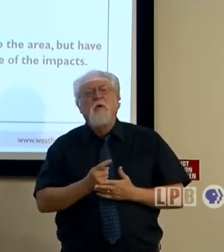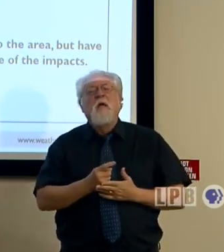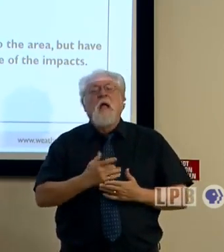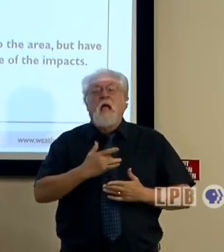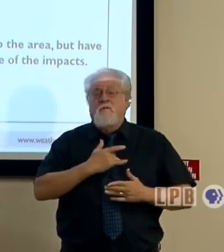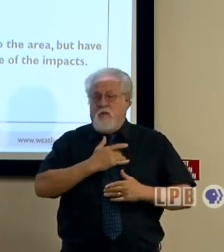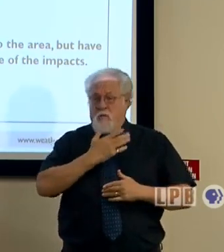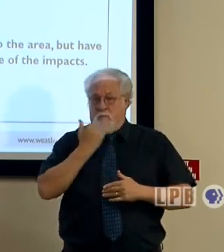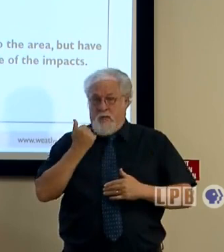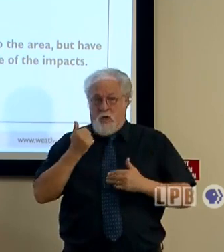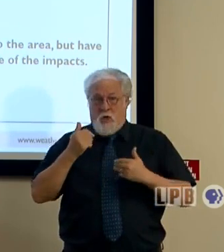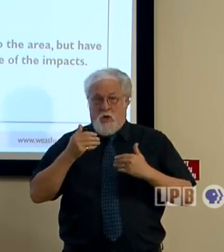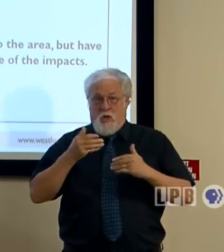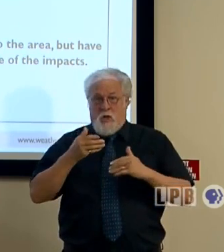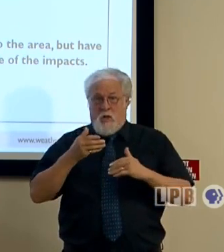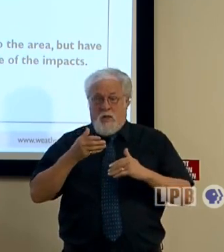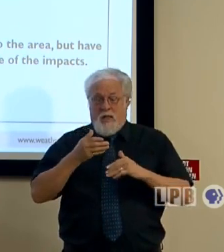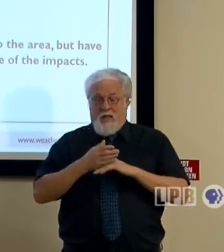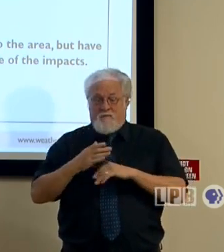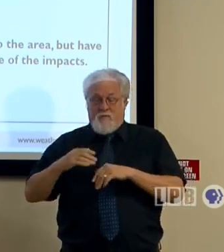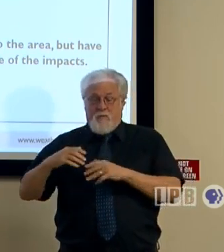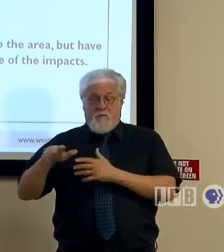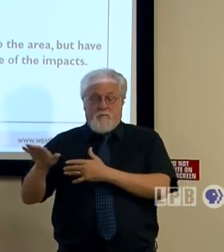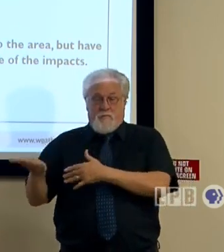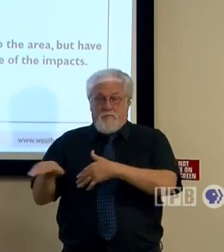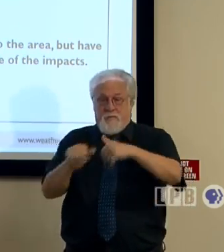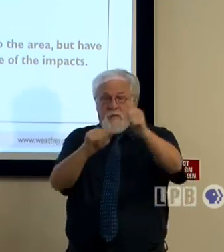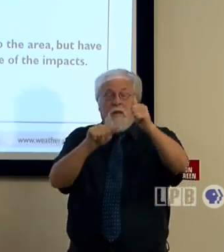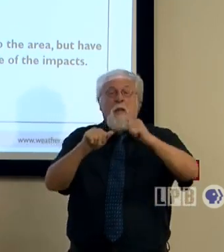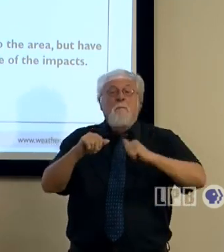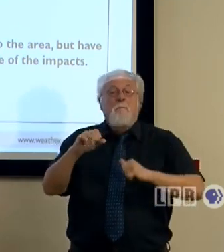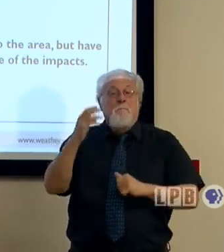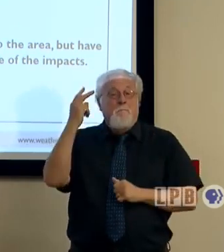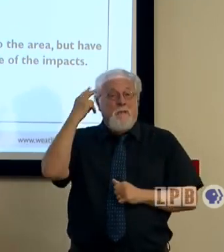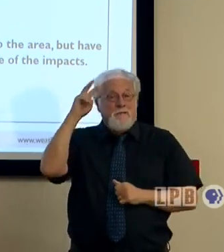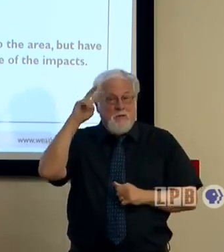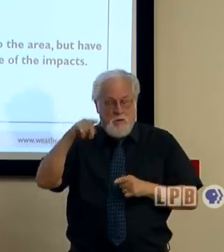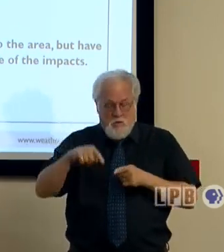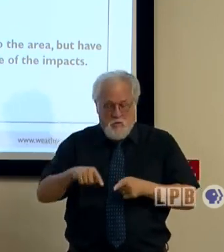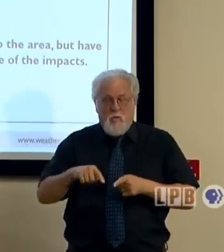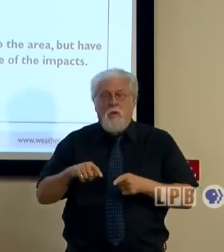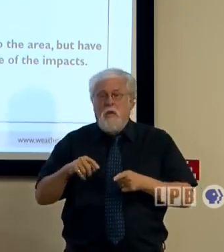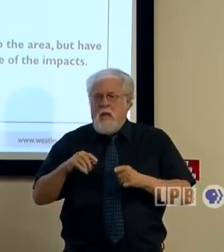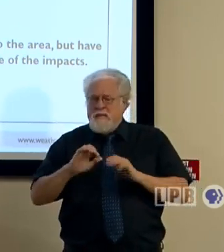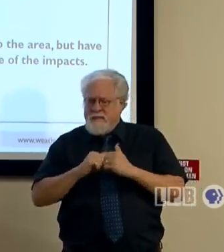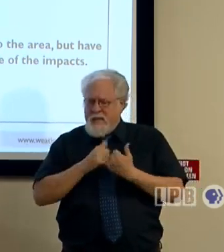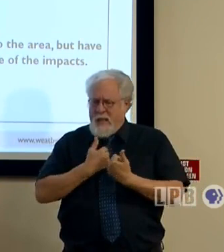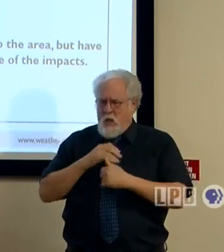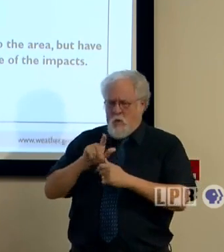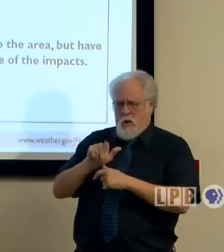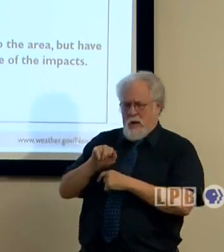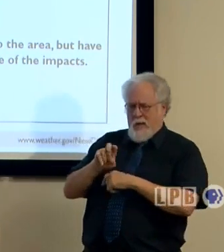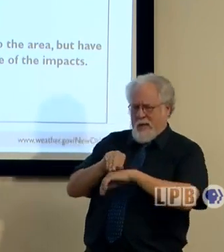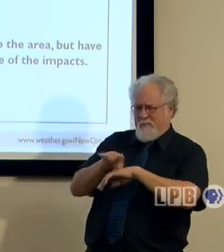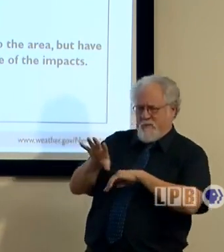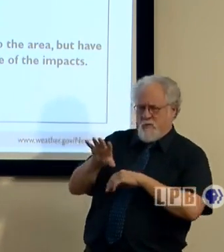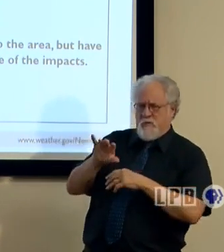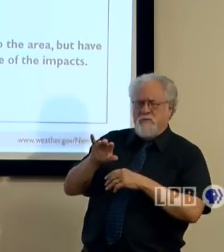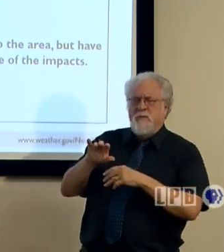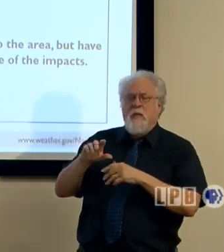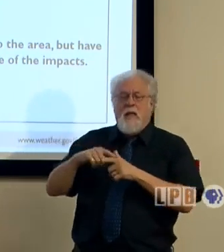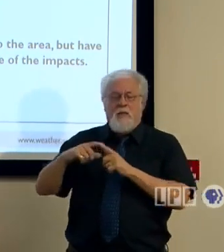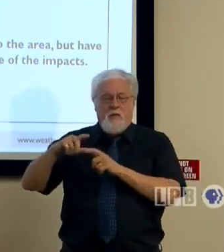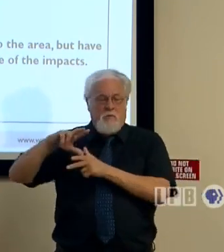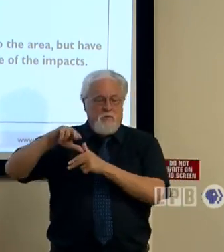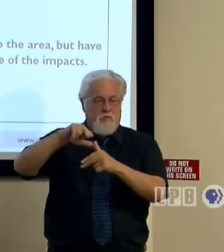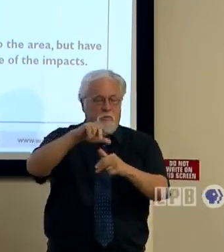for that after it passes the Yucatan Peninsula, and we get to see what kind of interaction it has with that land and gets back over the warm waters